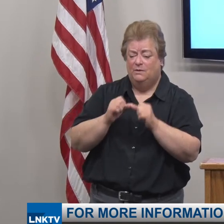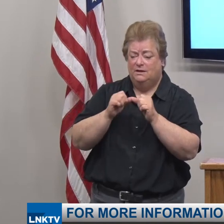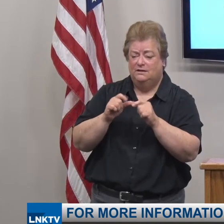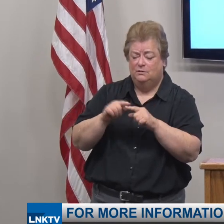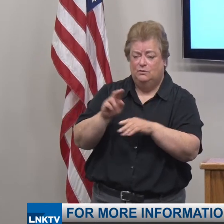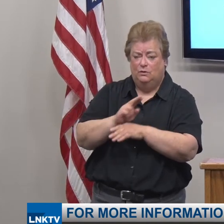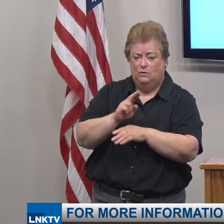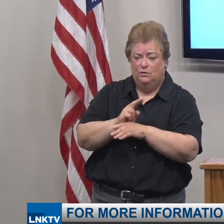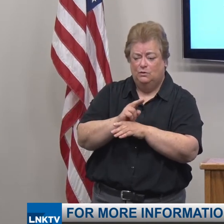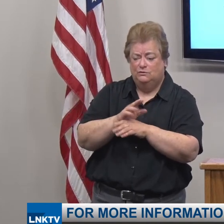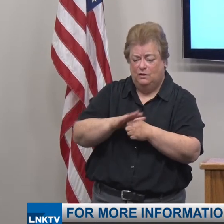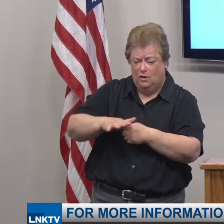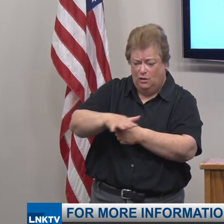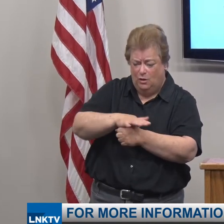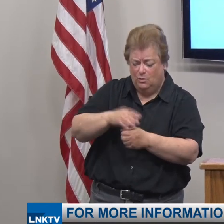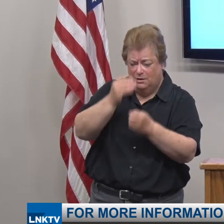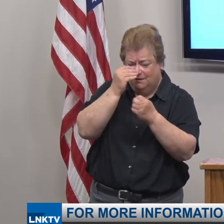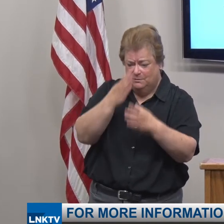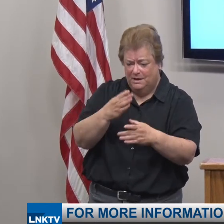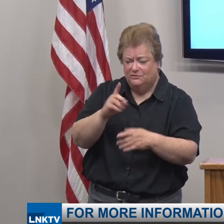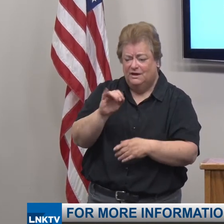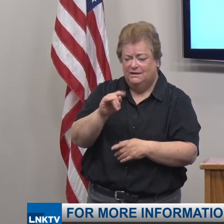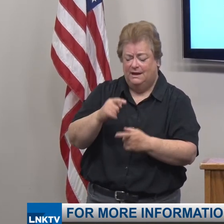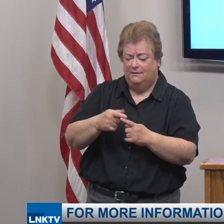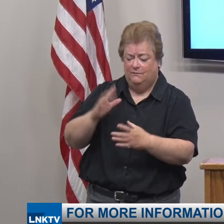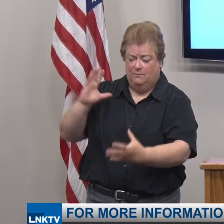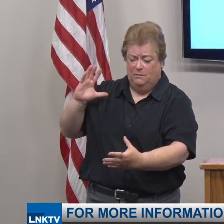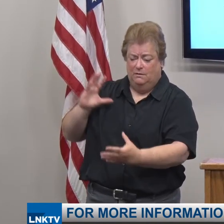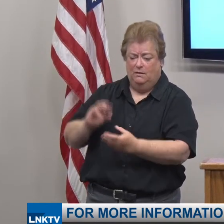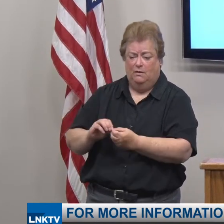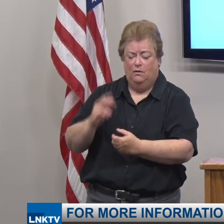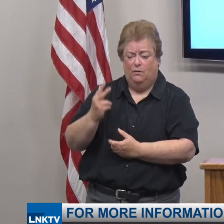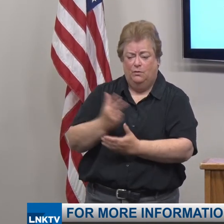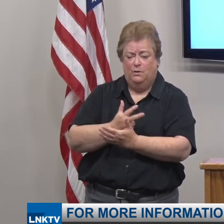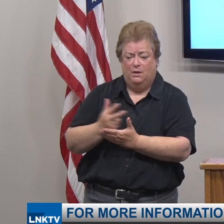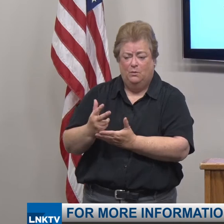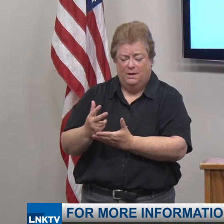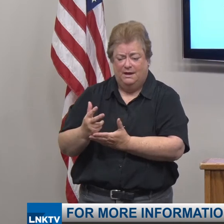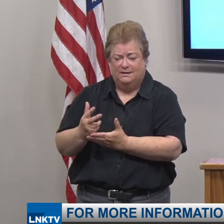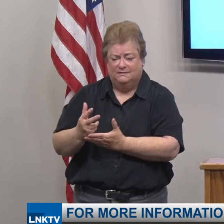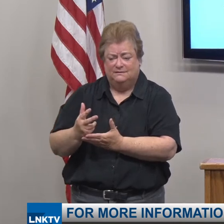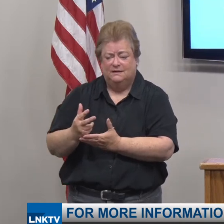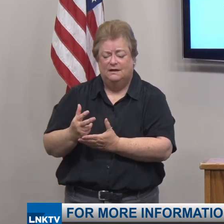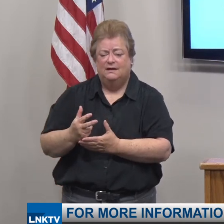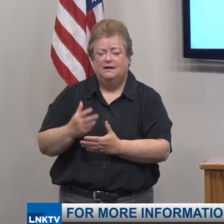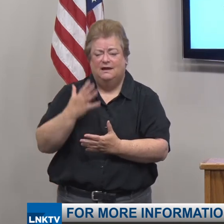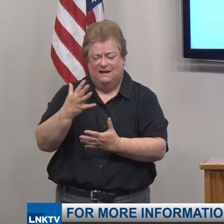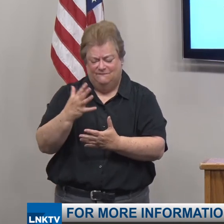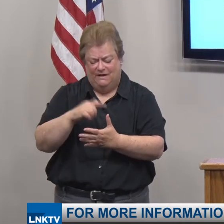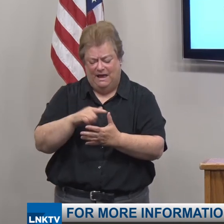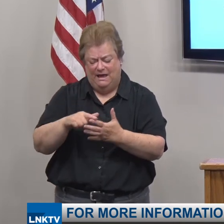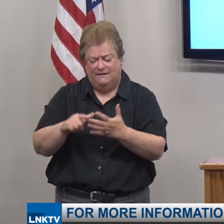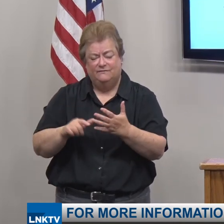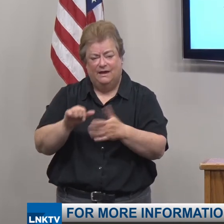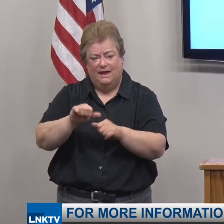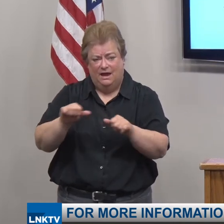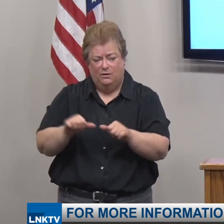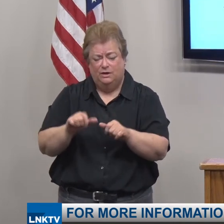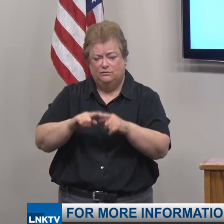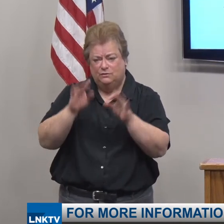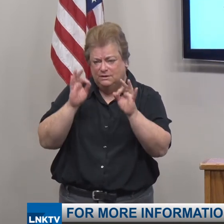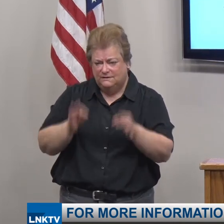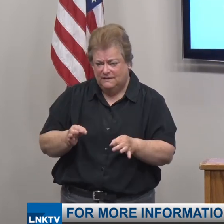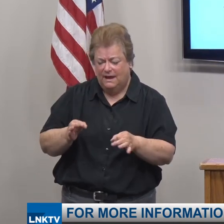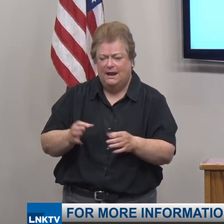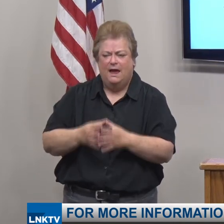to use local information and data from the past three weeks in the five primary areas to determine the risk of COVID